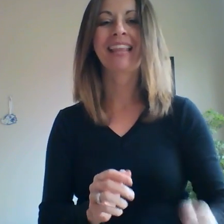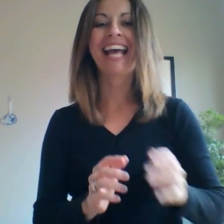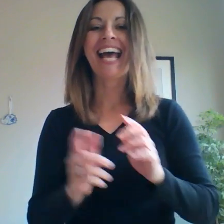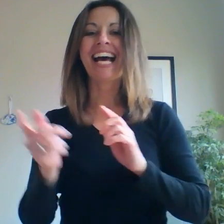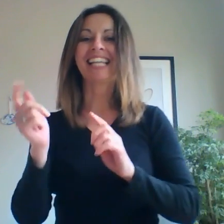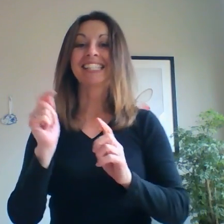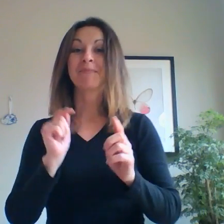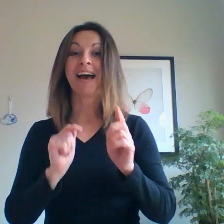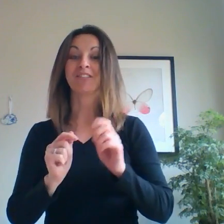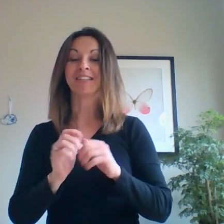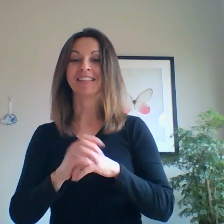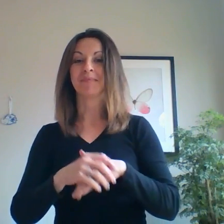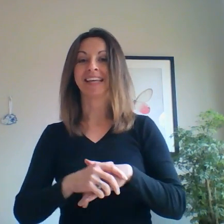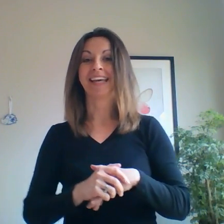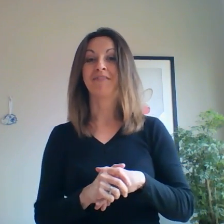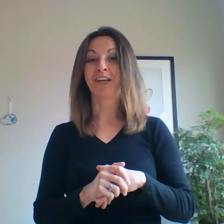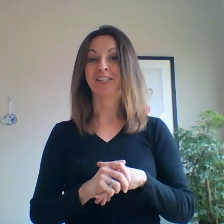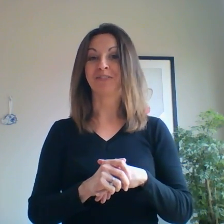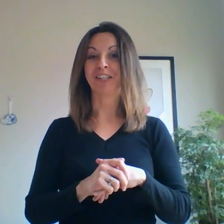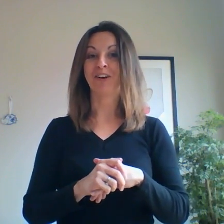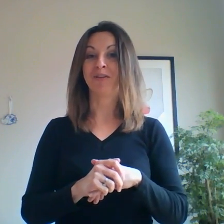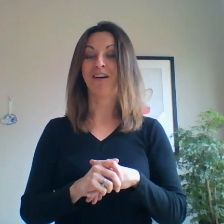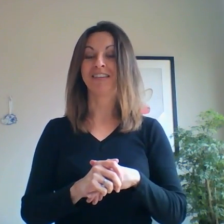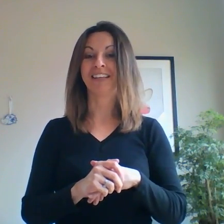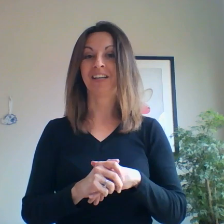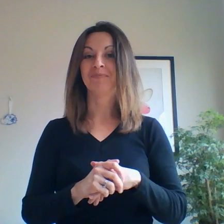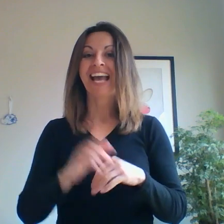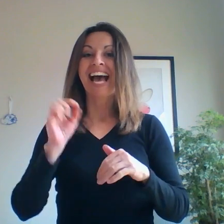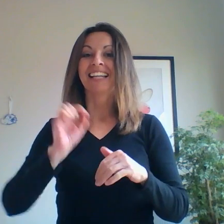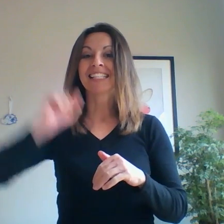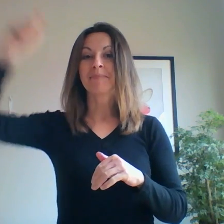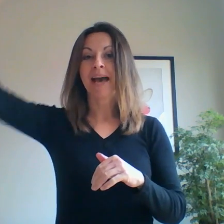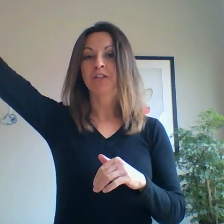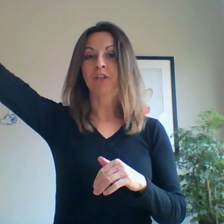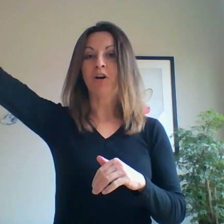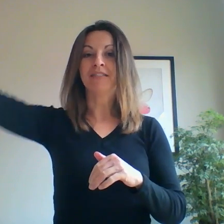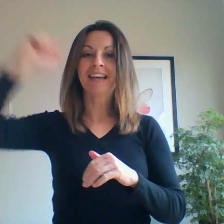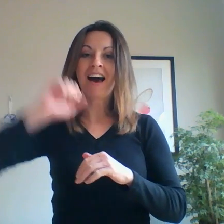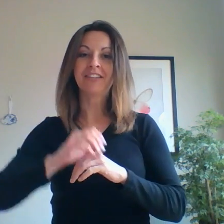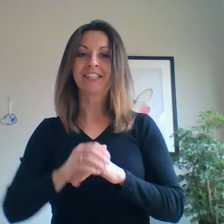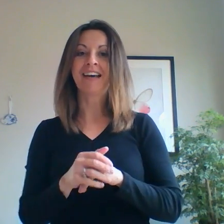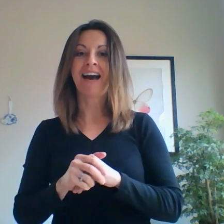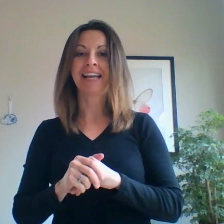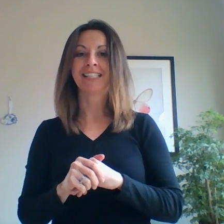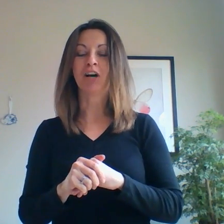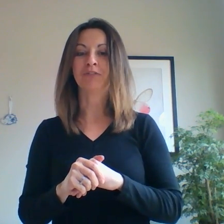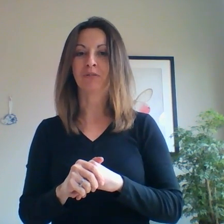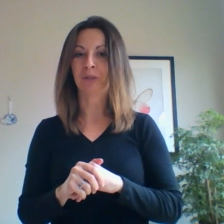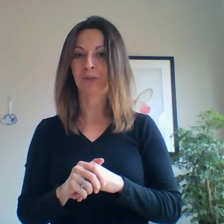Let's imagine something very different going on here. Let's imagine you're on the other side of the room